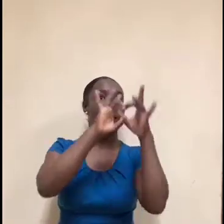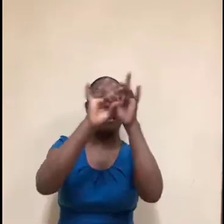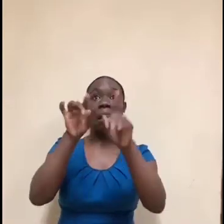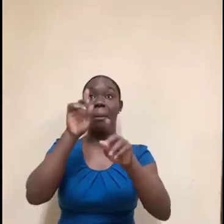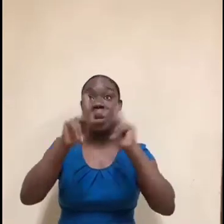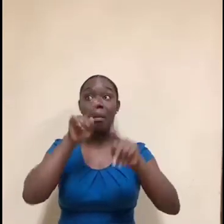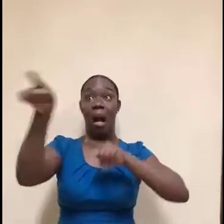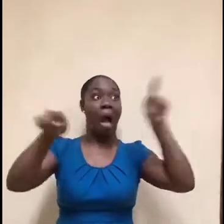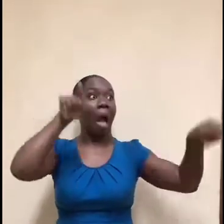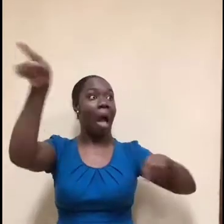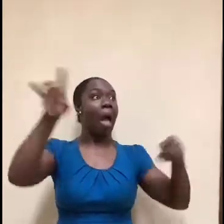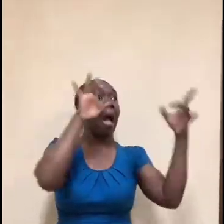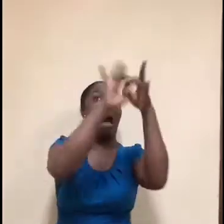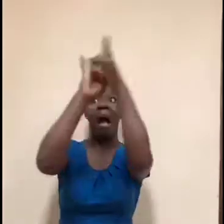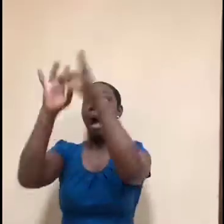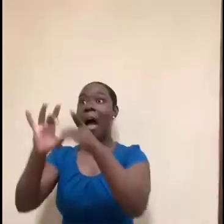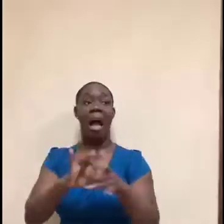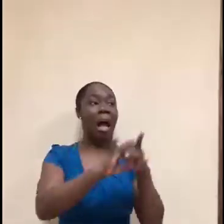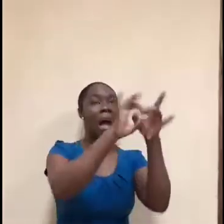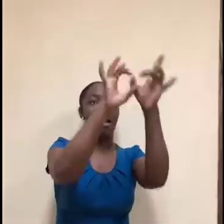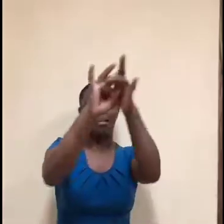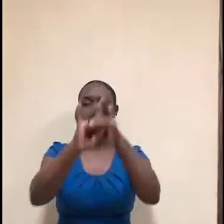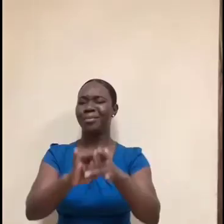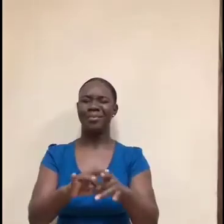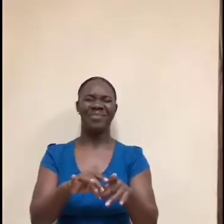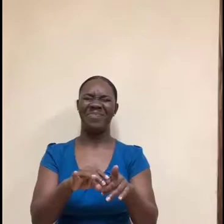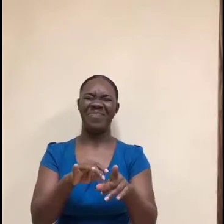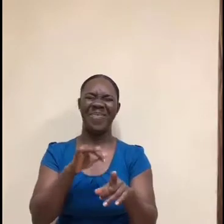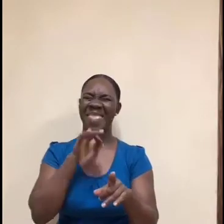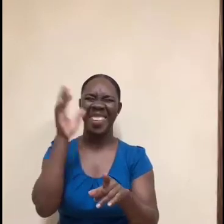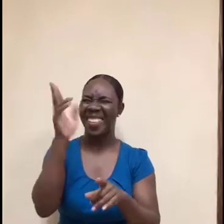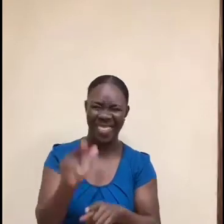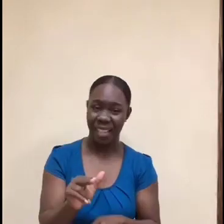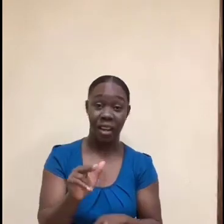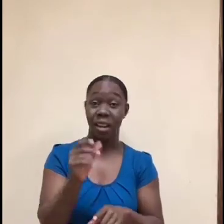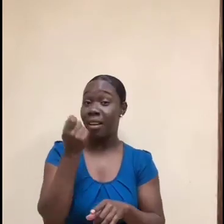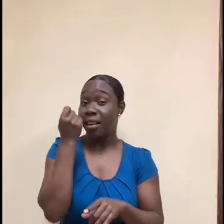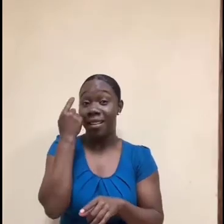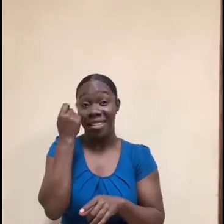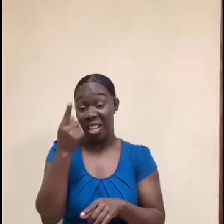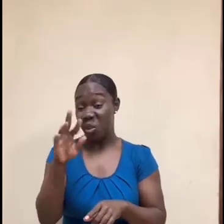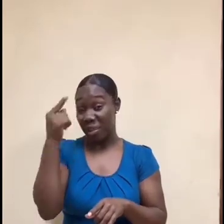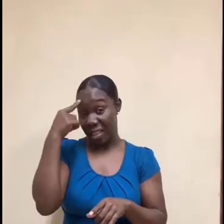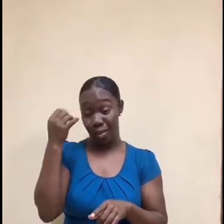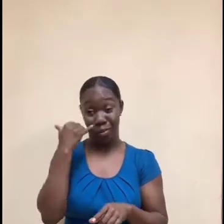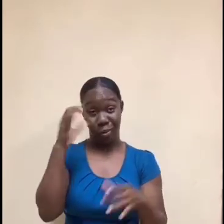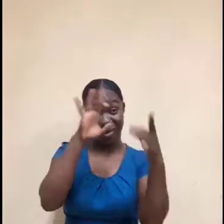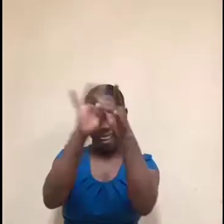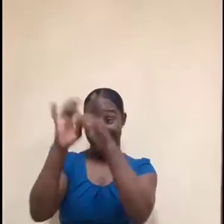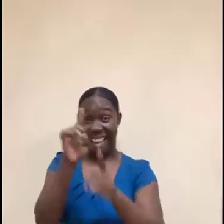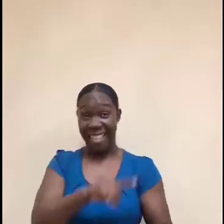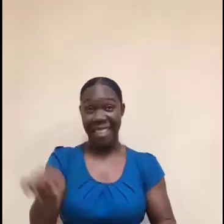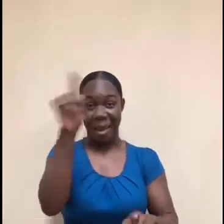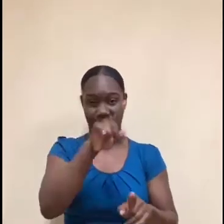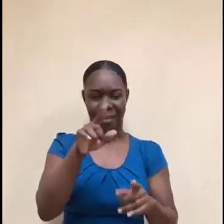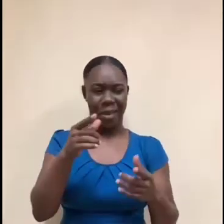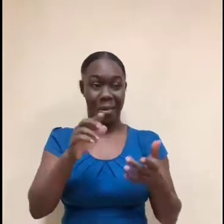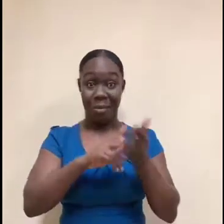put yourself out there and show your journey of learning, right? Post on LinkedIn showing, hey, I'm learning Wireshark now, or I'm learning this